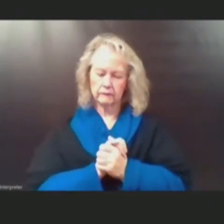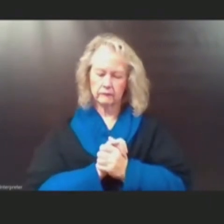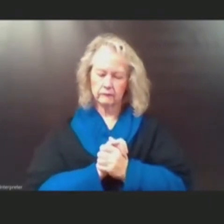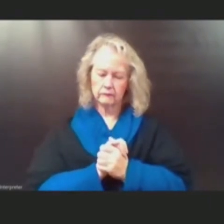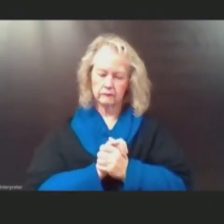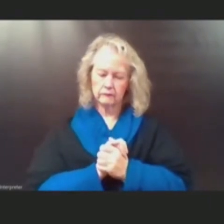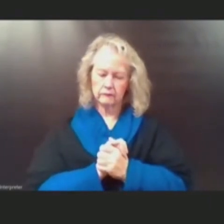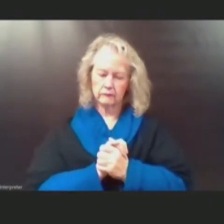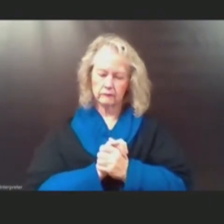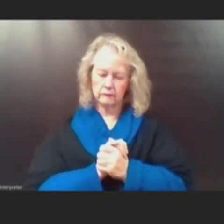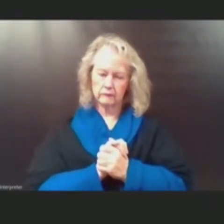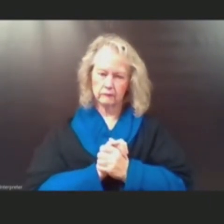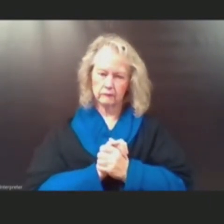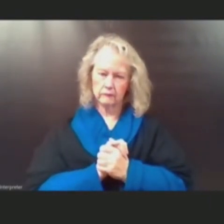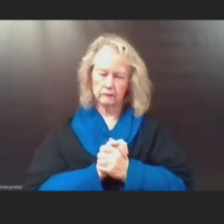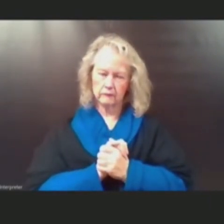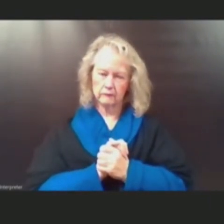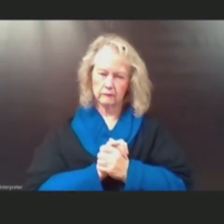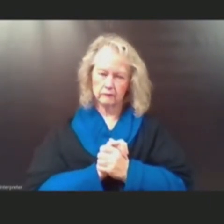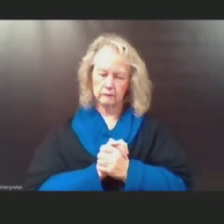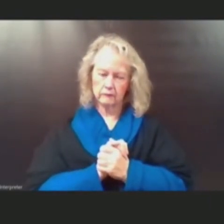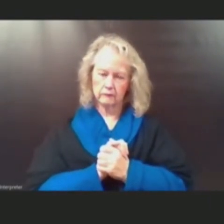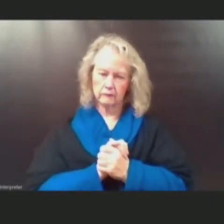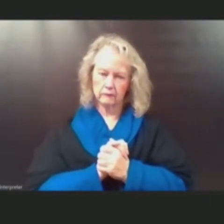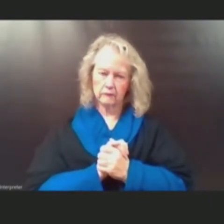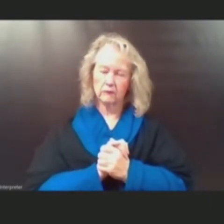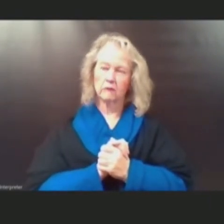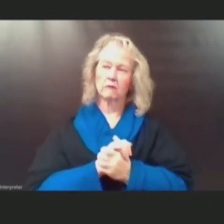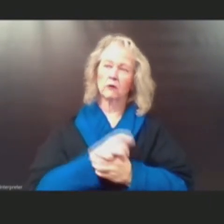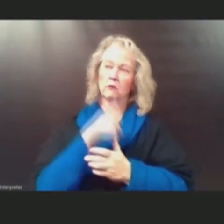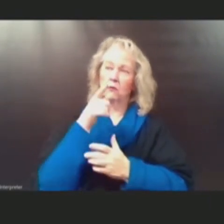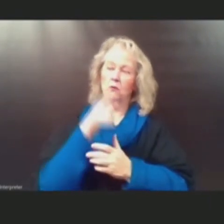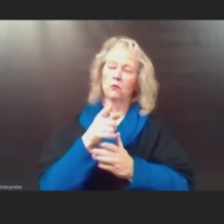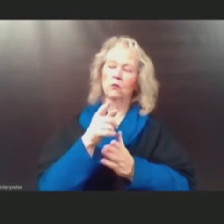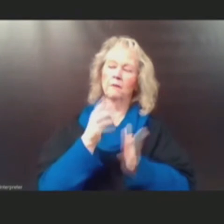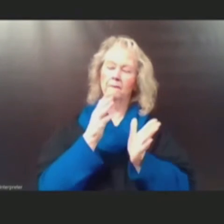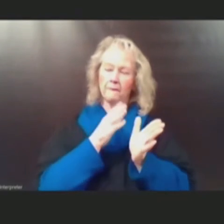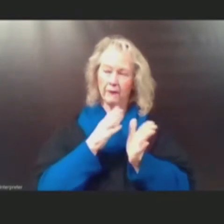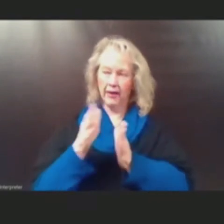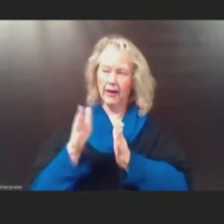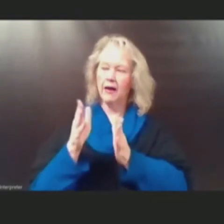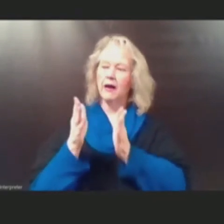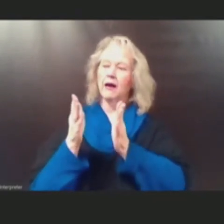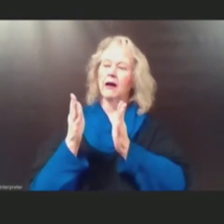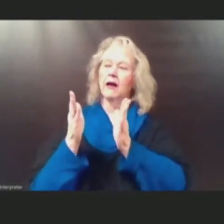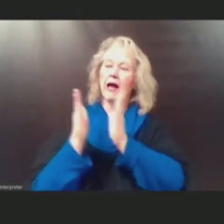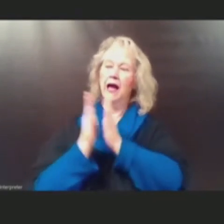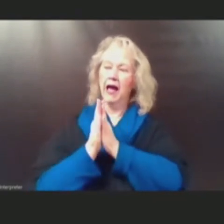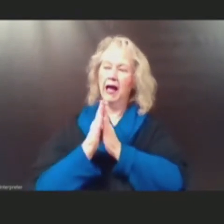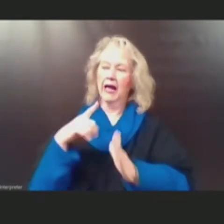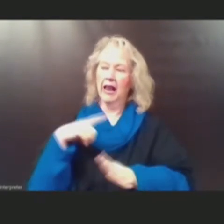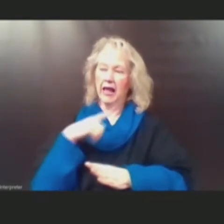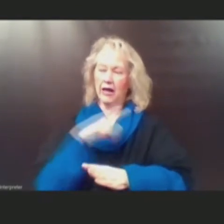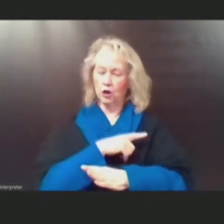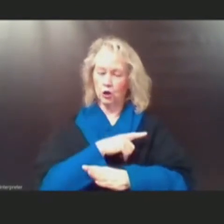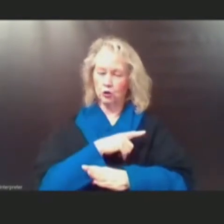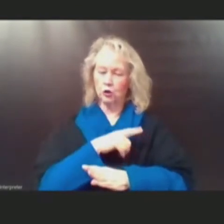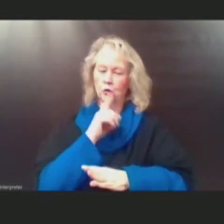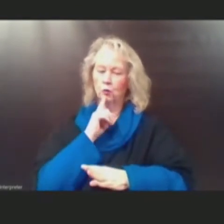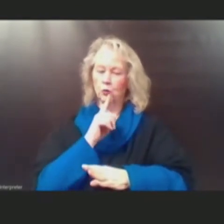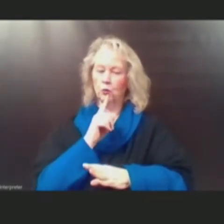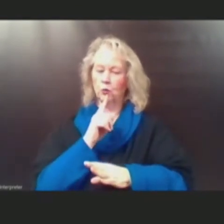you are going to ask the legislature to extend the current authorization